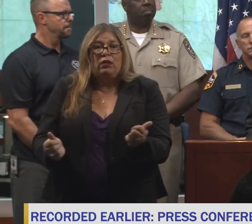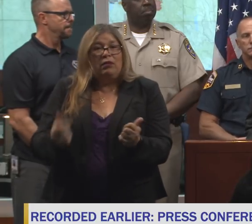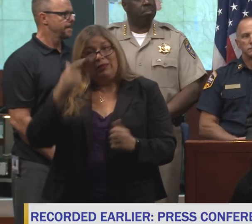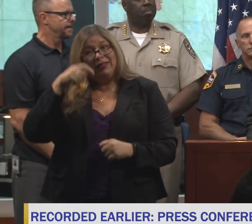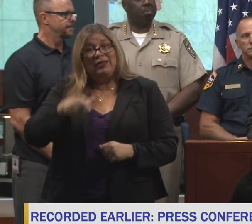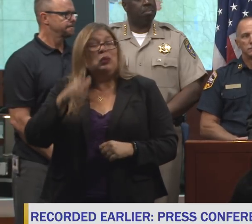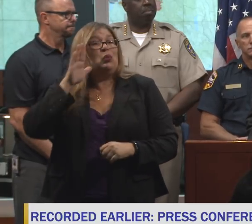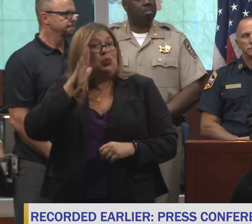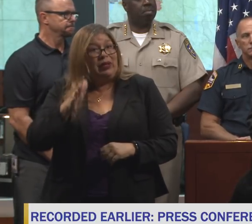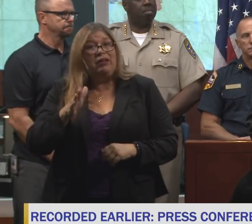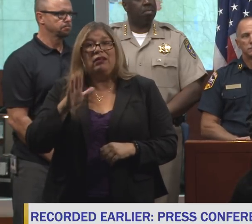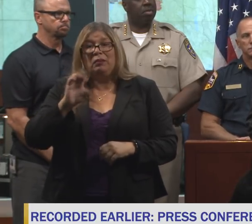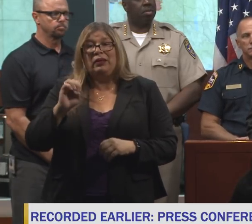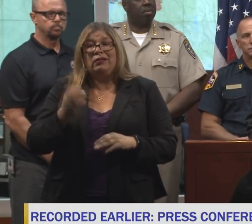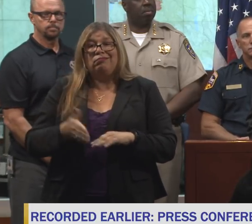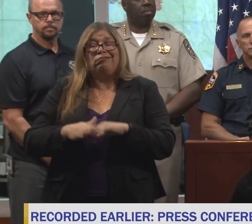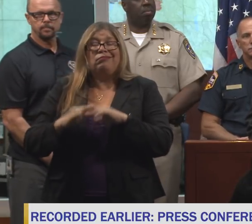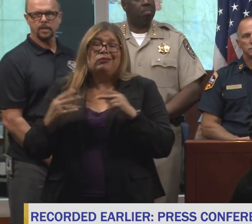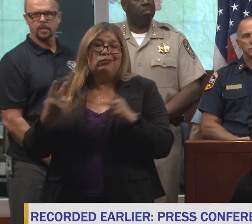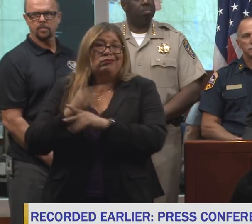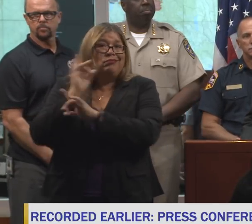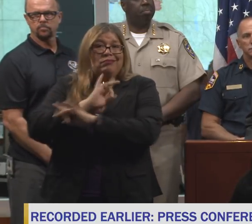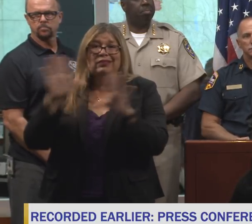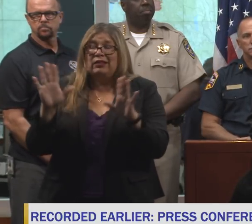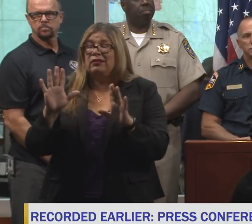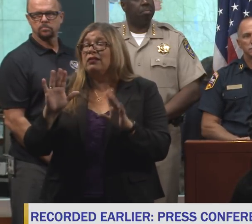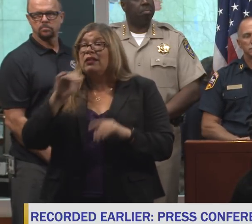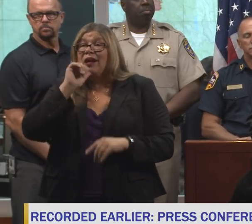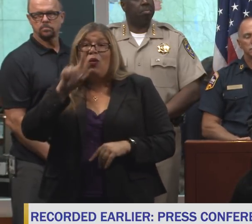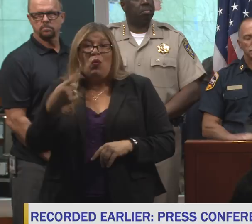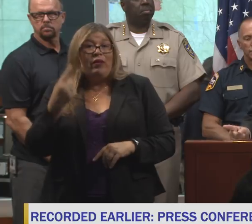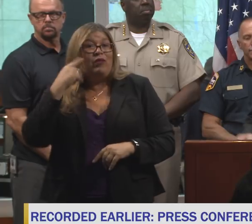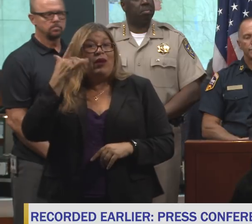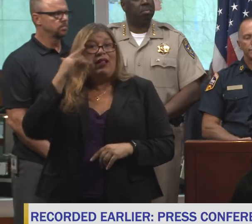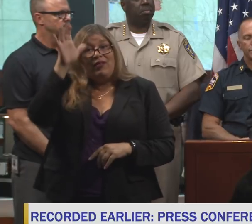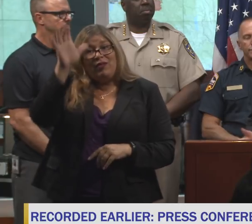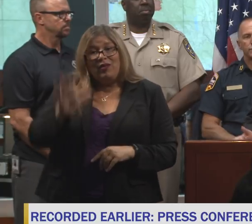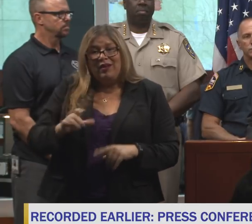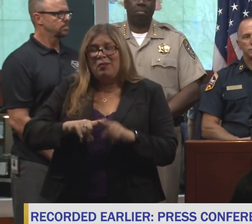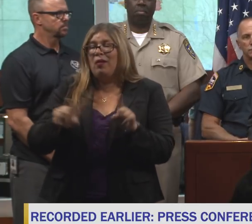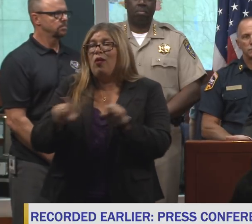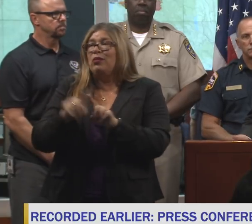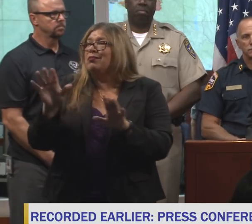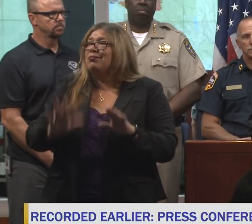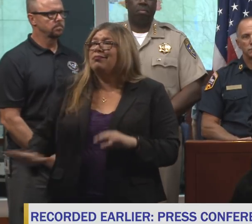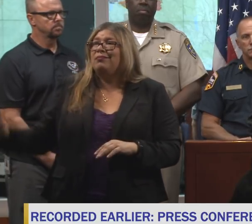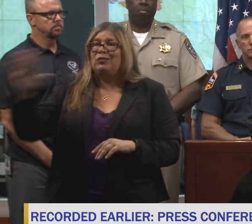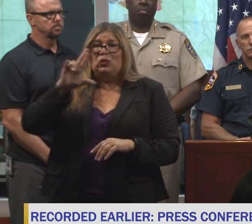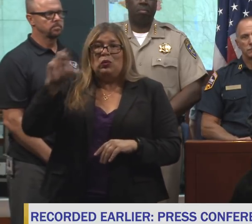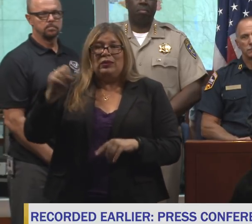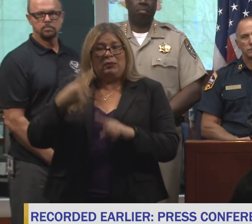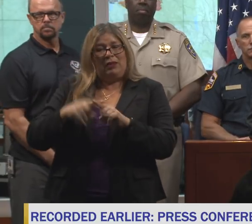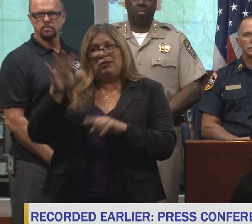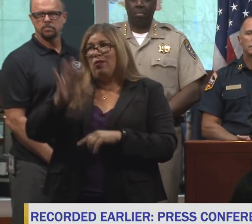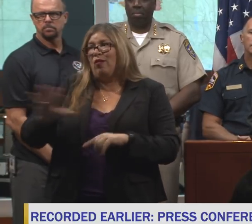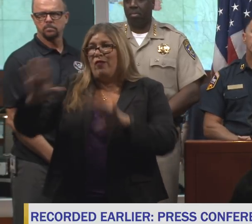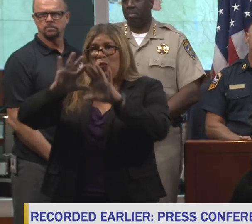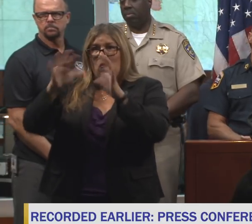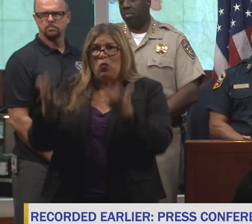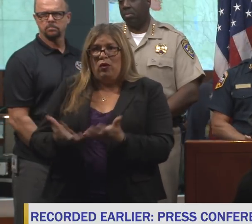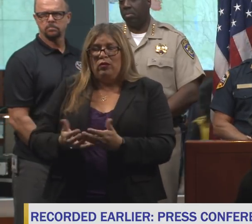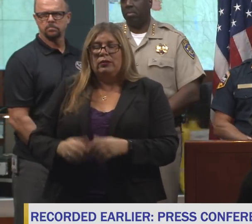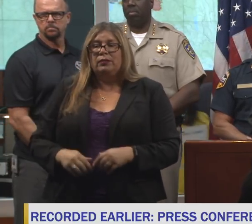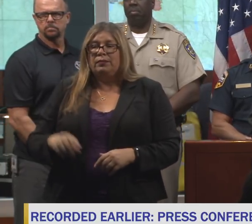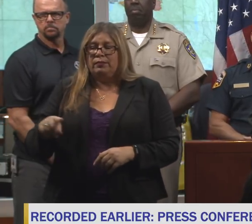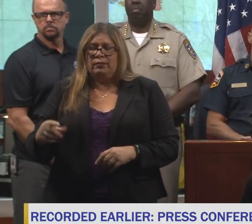increasingly bad situation, not just for California, but for people all over America and all over the world. Governor, could you briefly talk about,